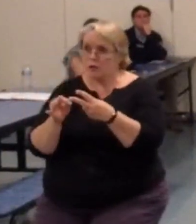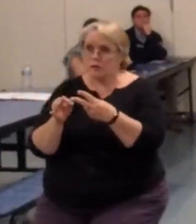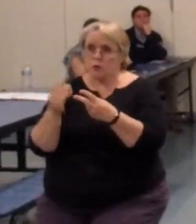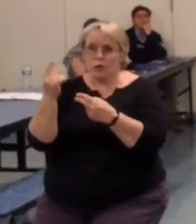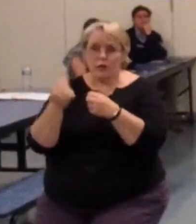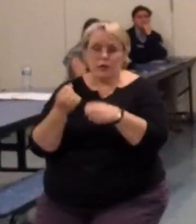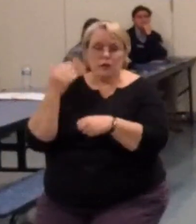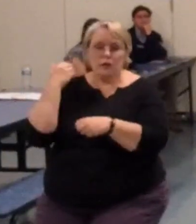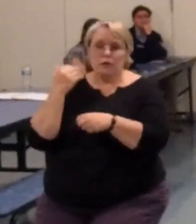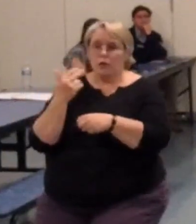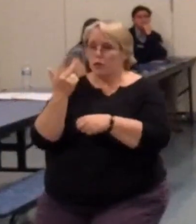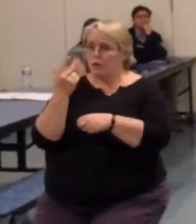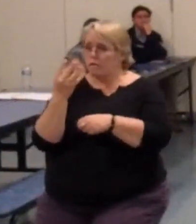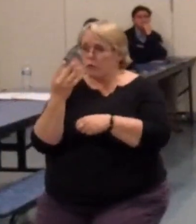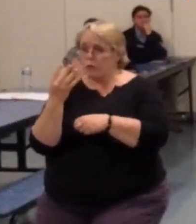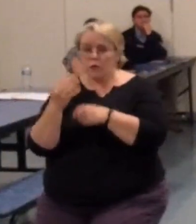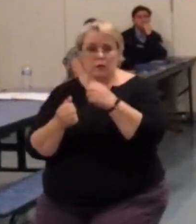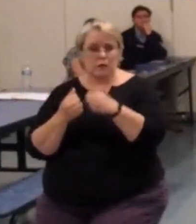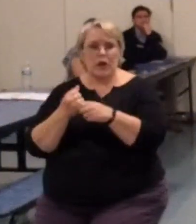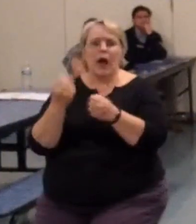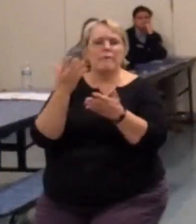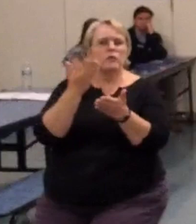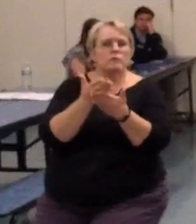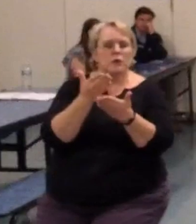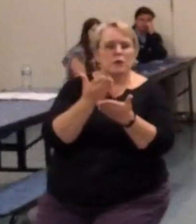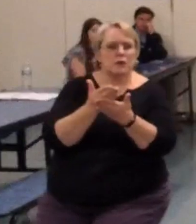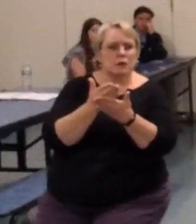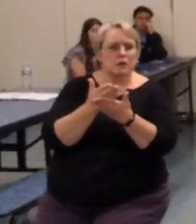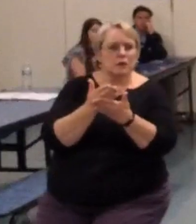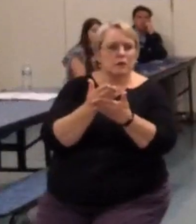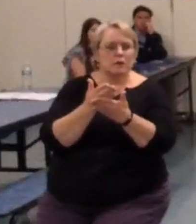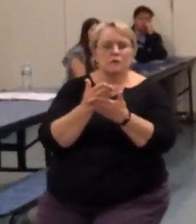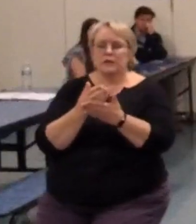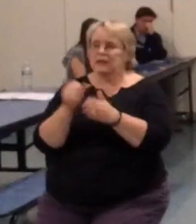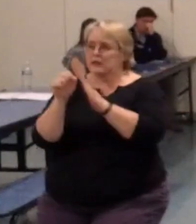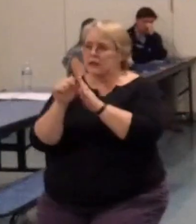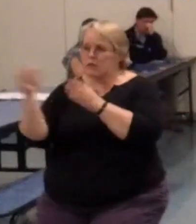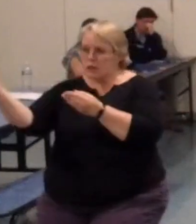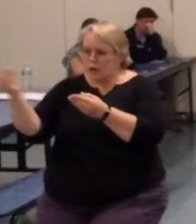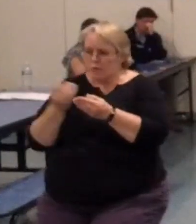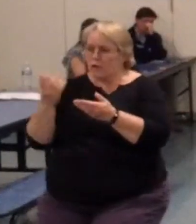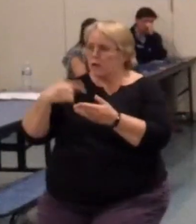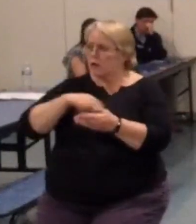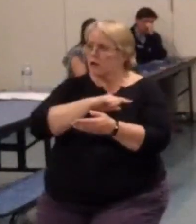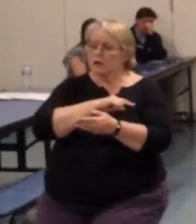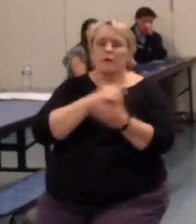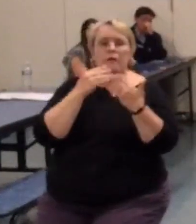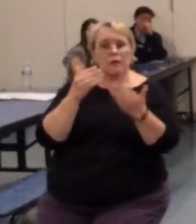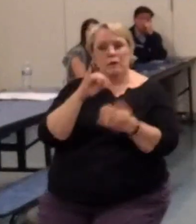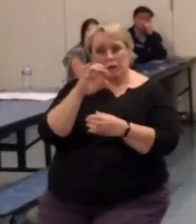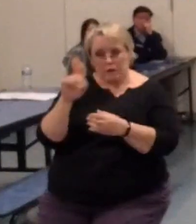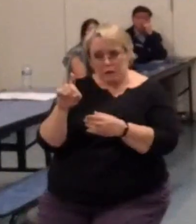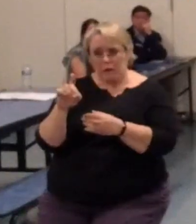ago. Maybe three or four. This is how much money we could get from the state of Indiana. Thank you Indiana.